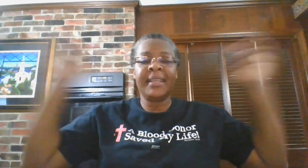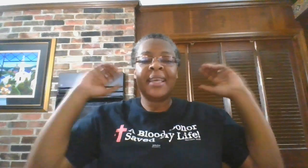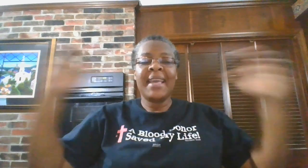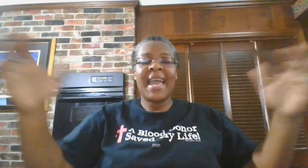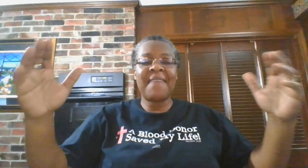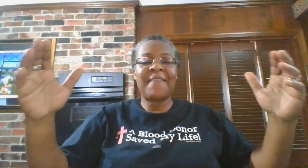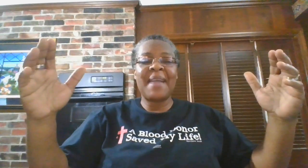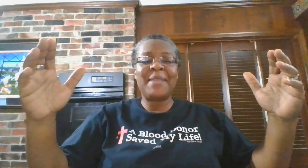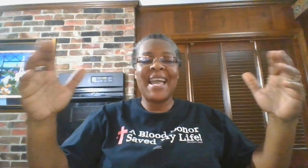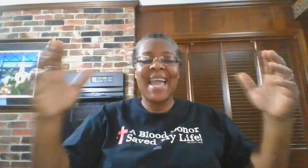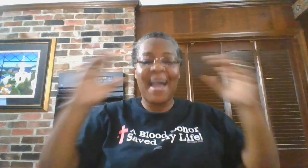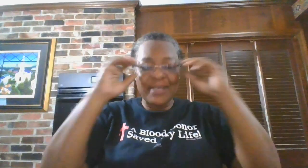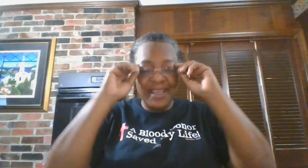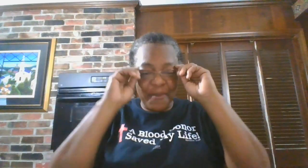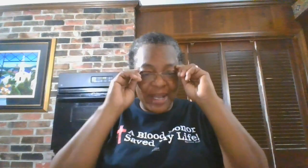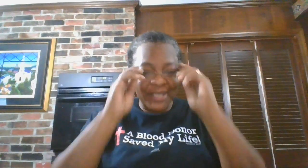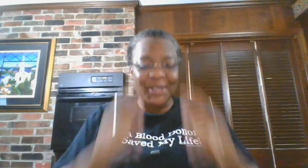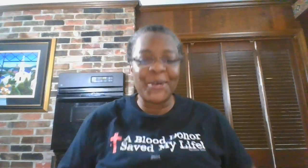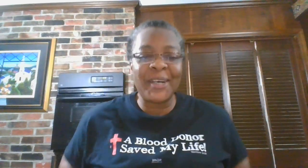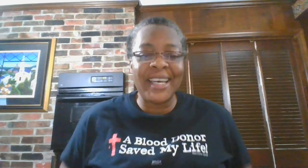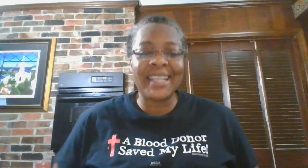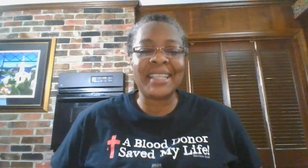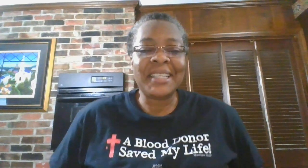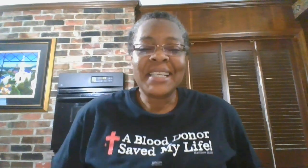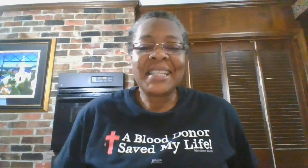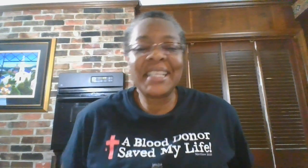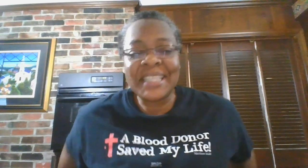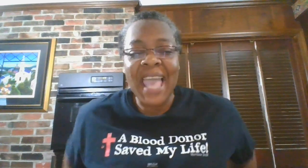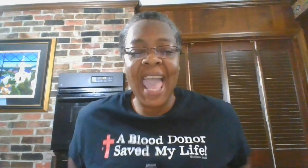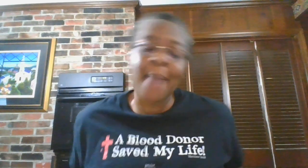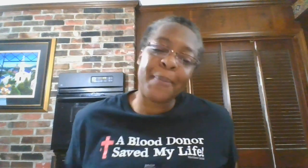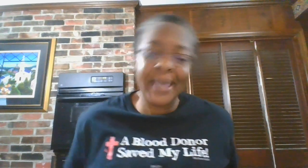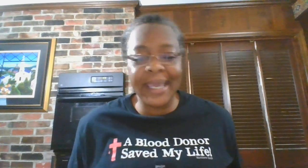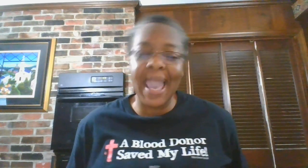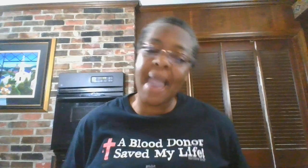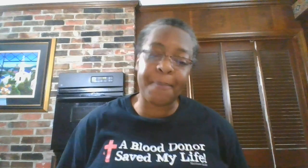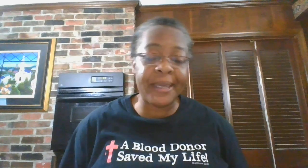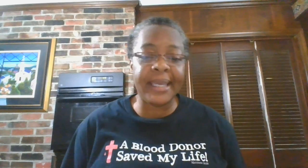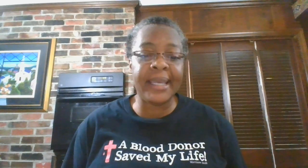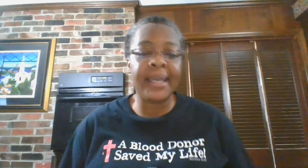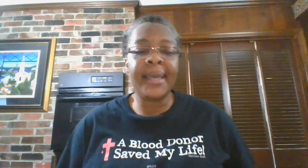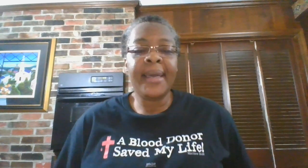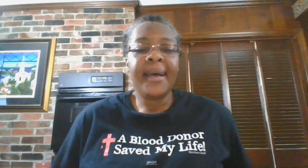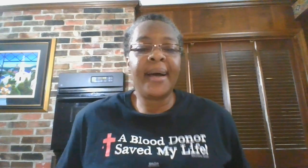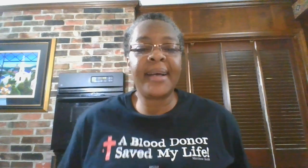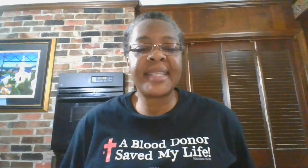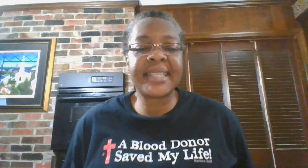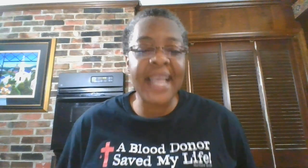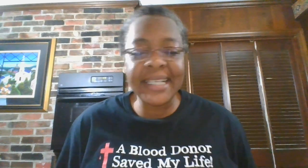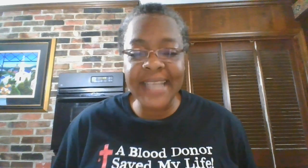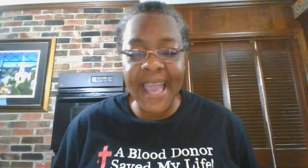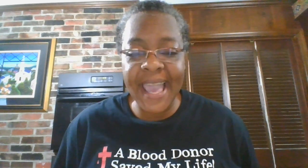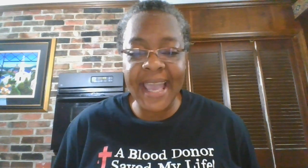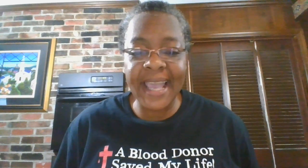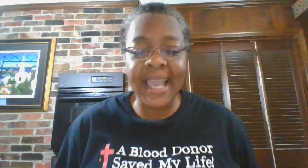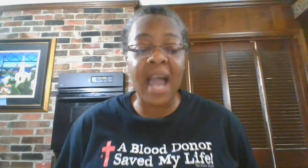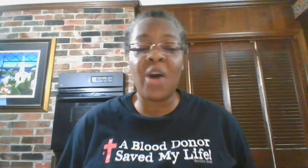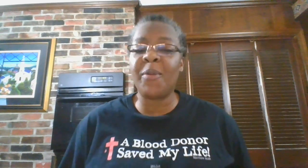Hey family, how is everybody doing? This happy, happy Sunday. I hope